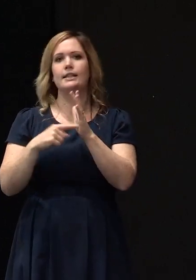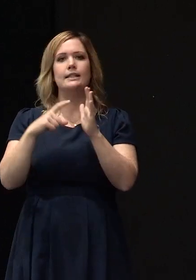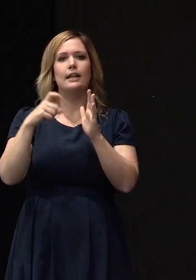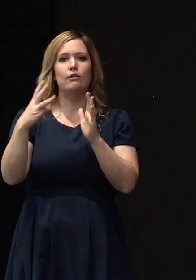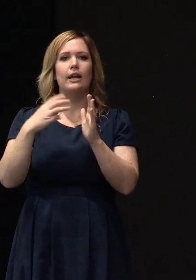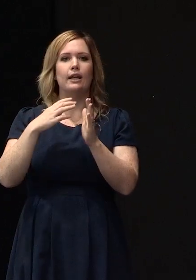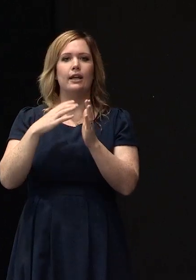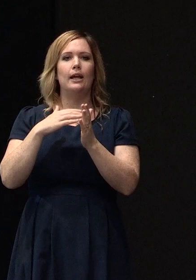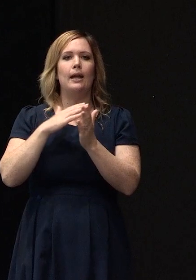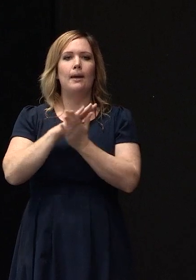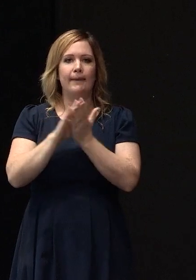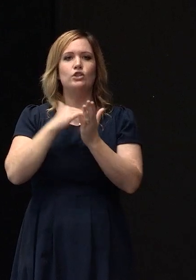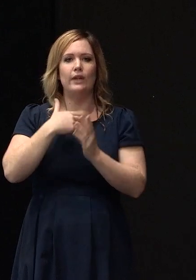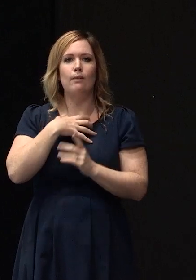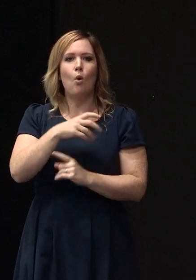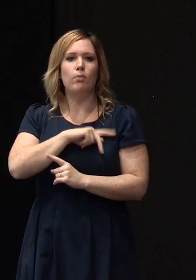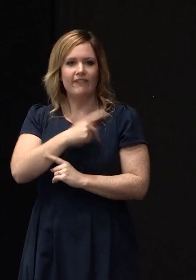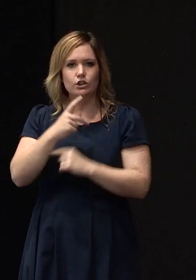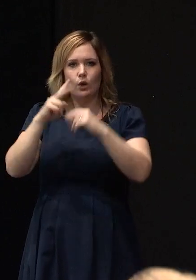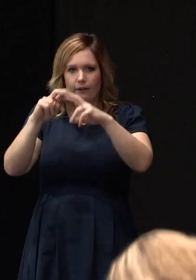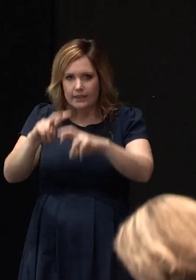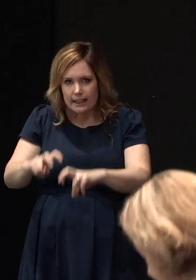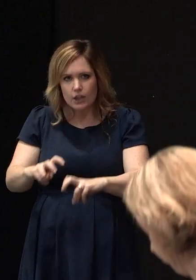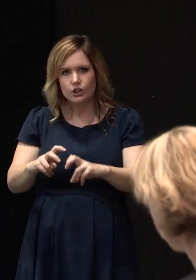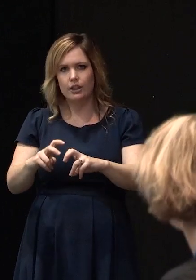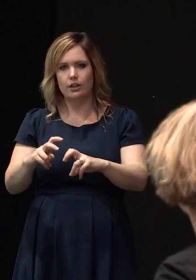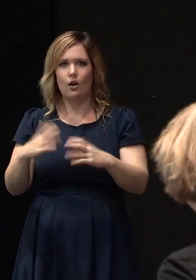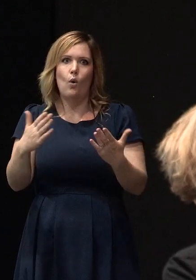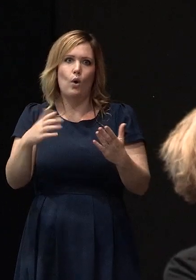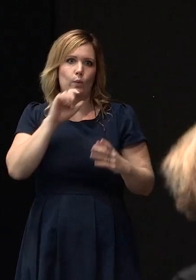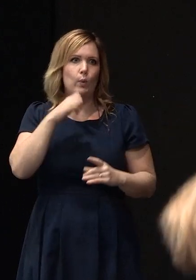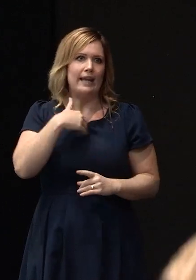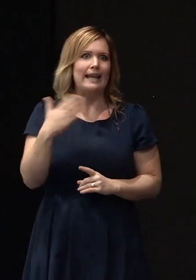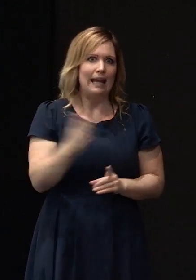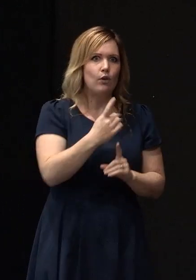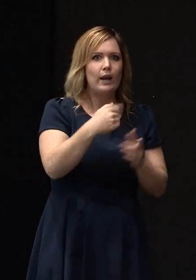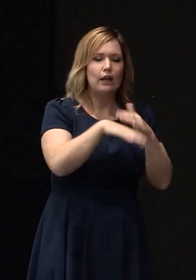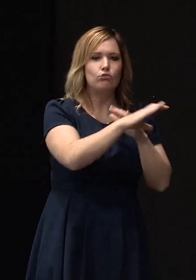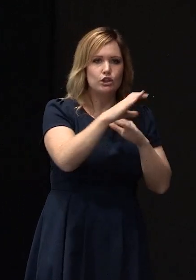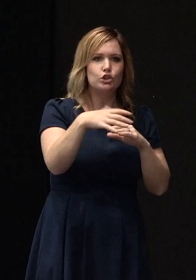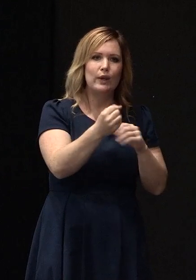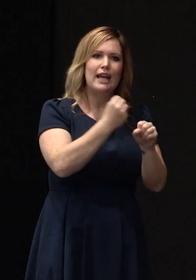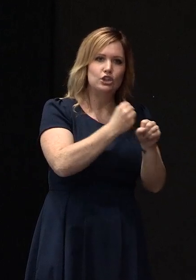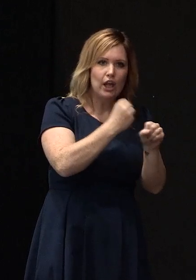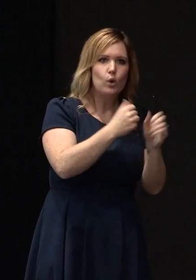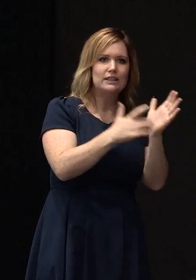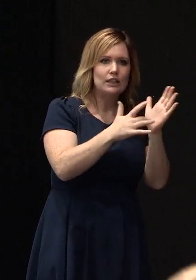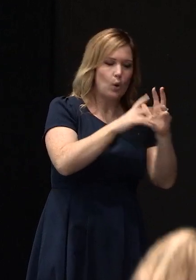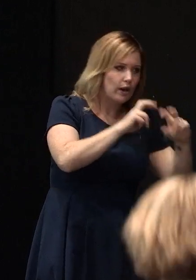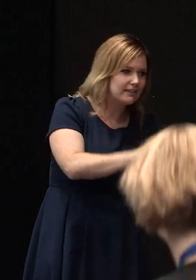then you'll need them in TC1 otherwise we'll ask everyone to get geotechnical investigation done and you will never get around to do it